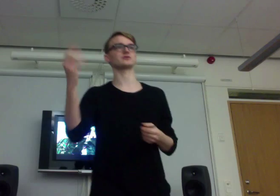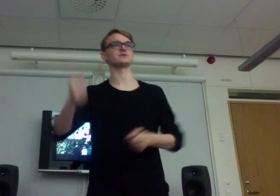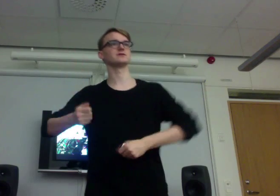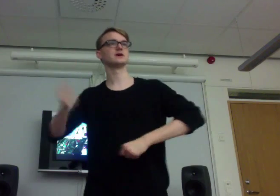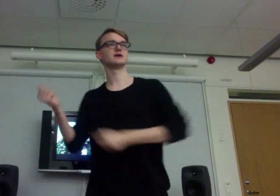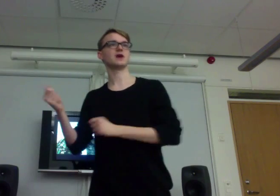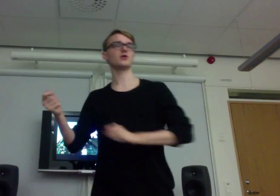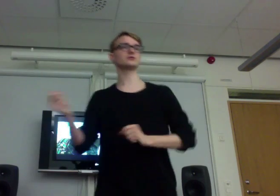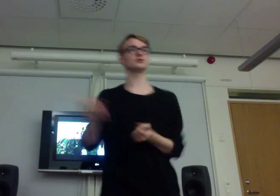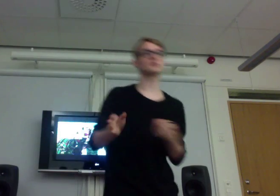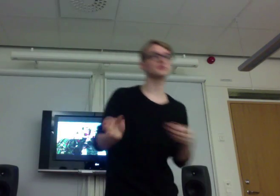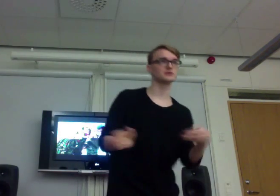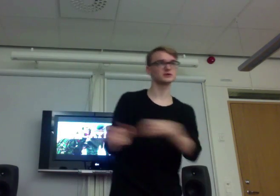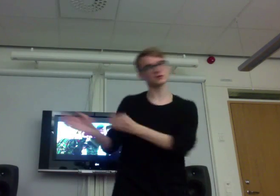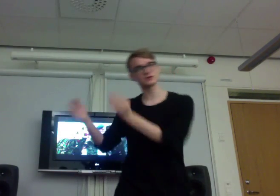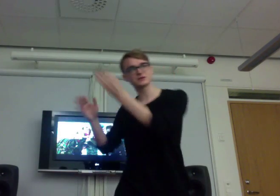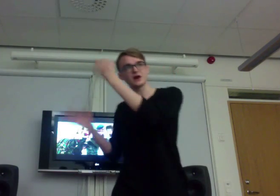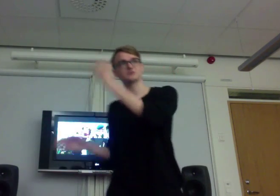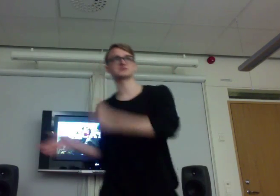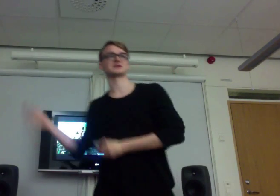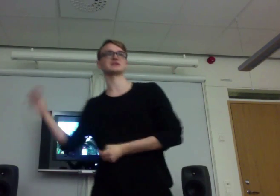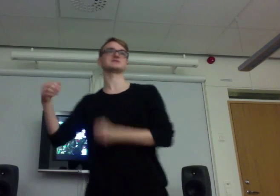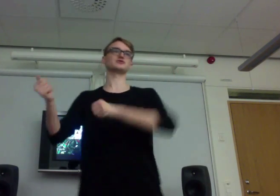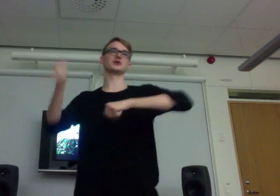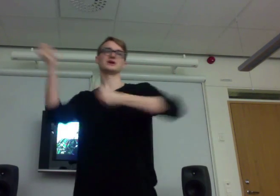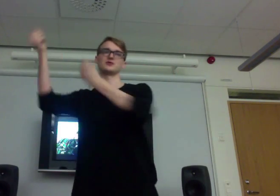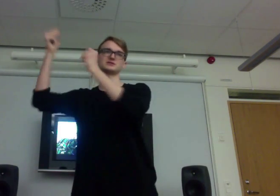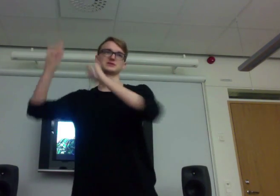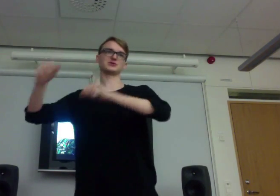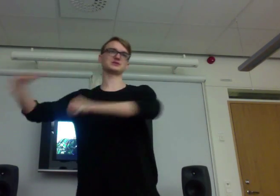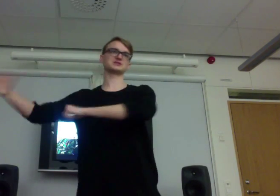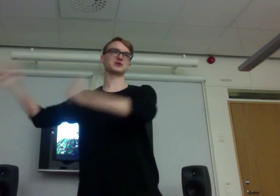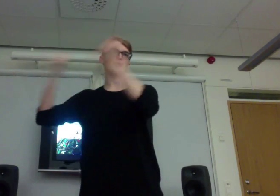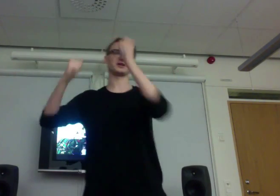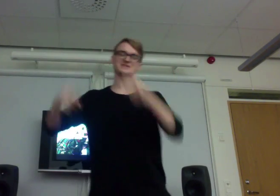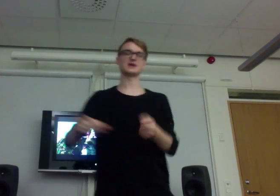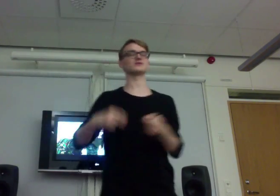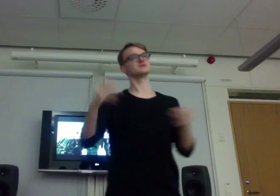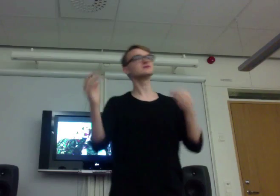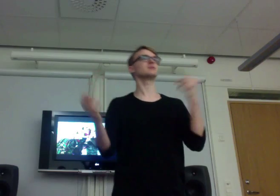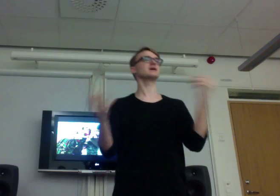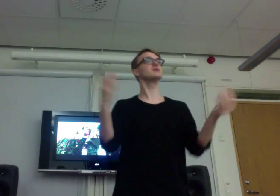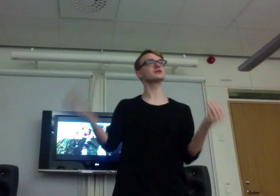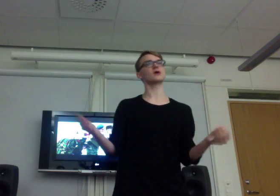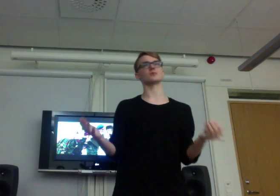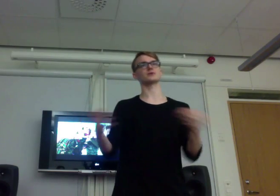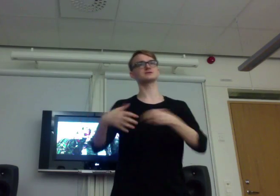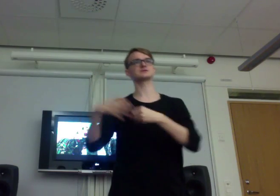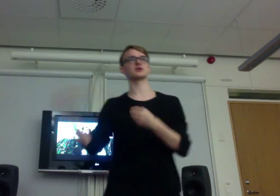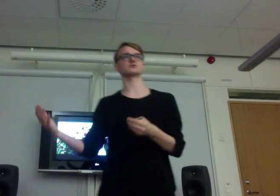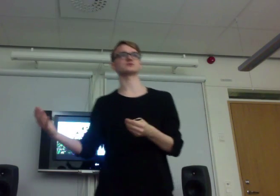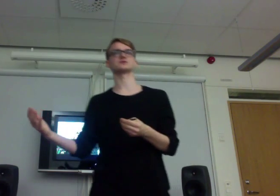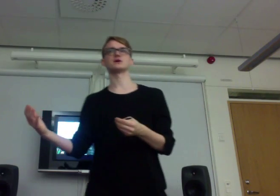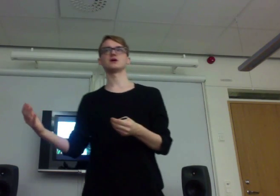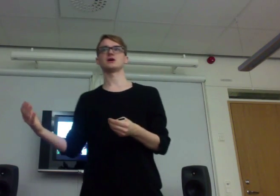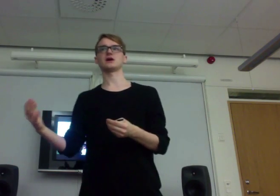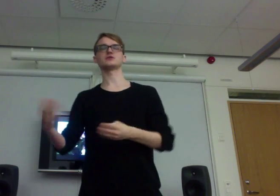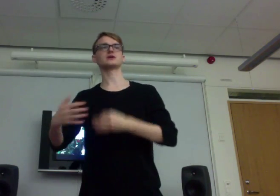and, Oh, no, you need to get into the house and rescue this doll. Maybe not LARP, but it's close. And you can get